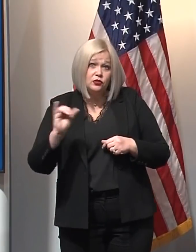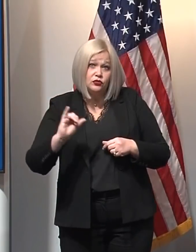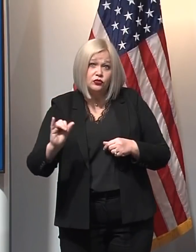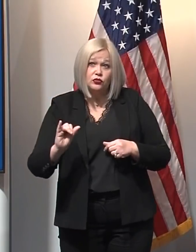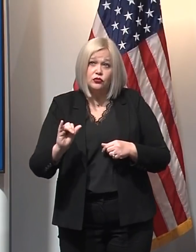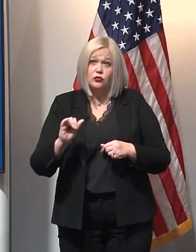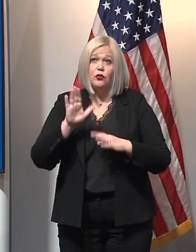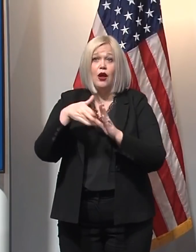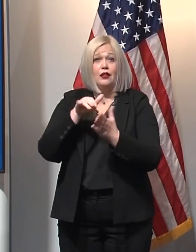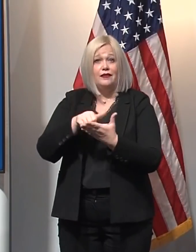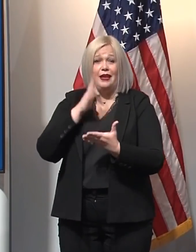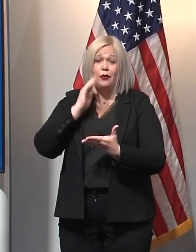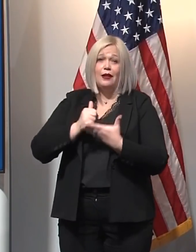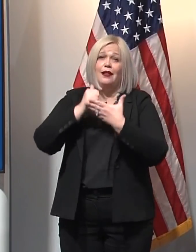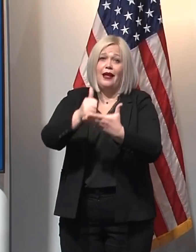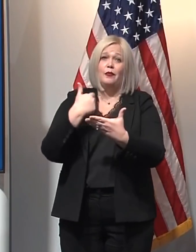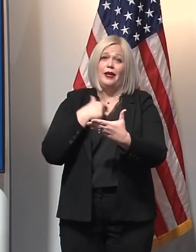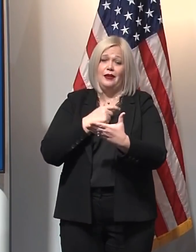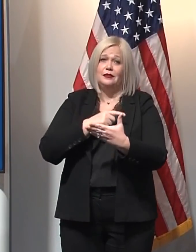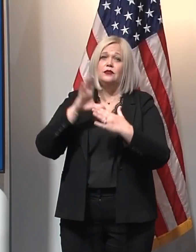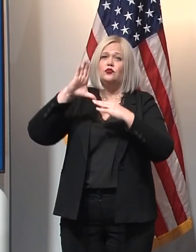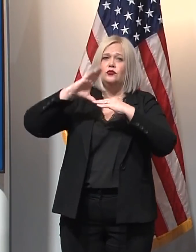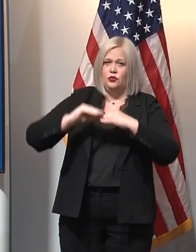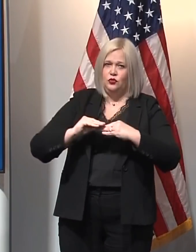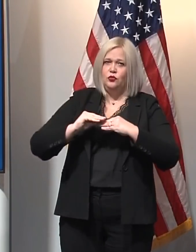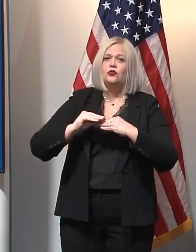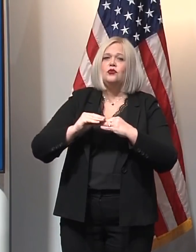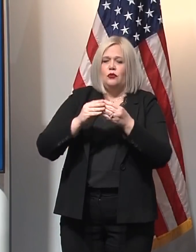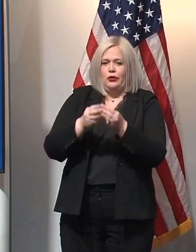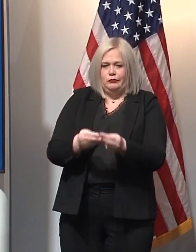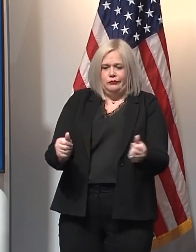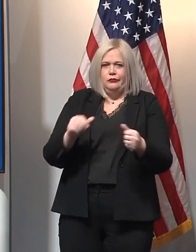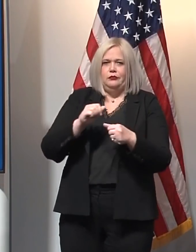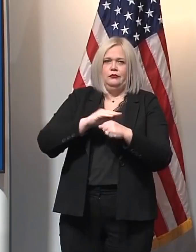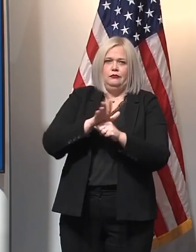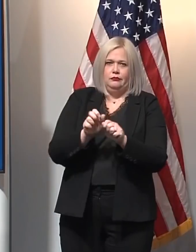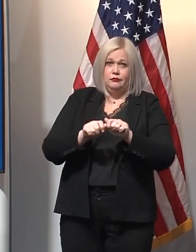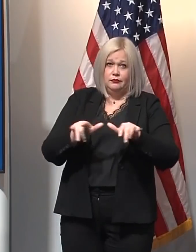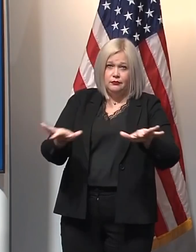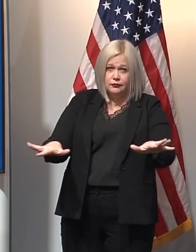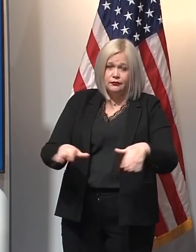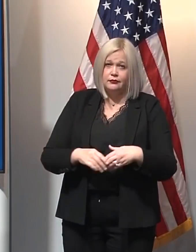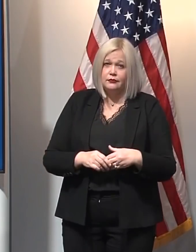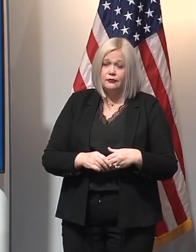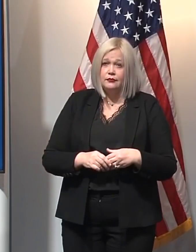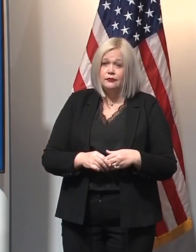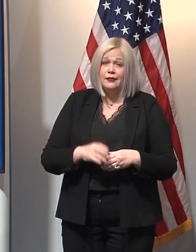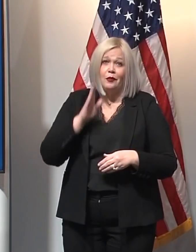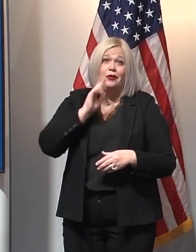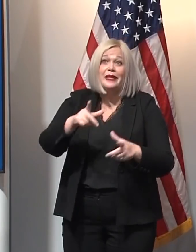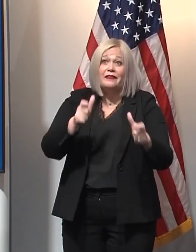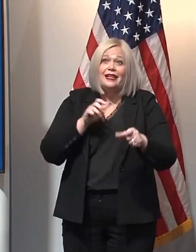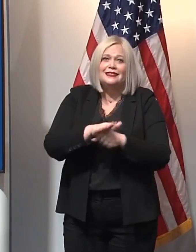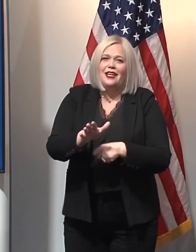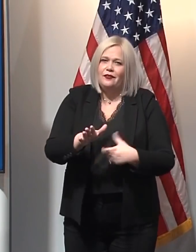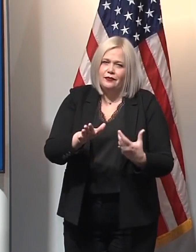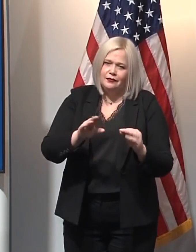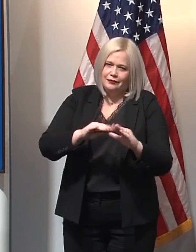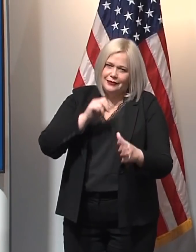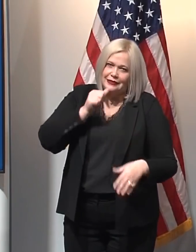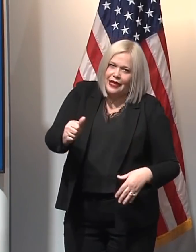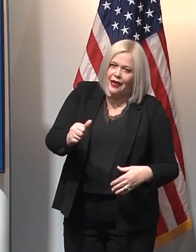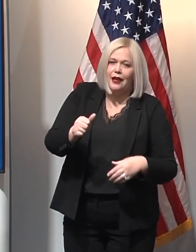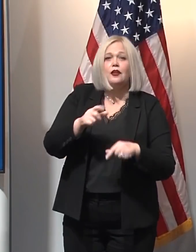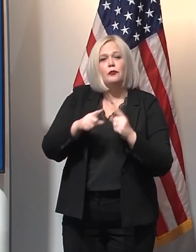going to be greater tools for us to combat COVID. None of it's going to happen as fast as we all want it to, but it is headed in the right